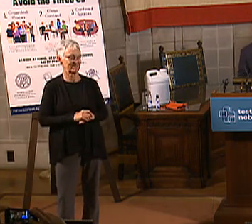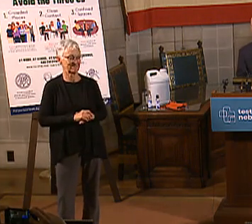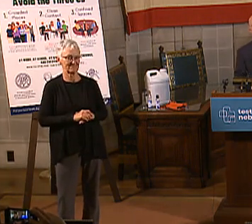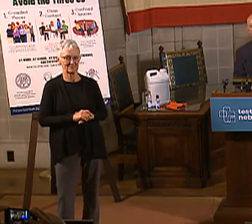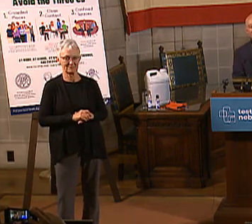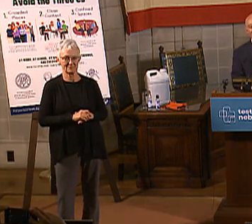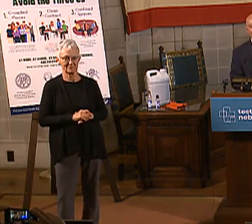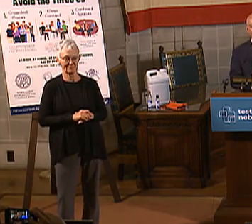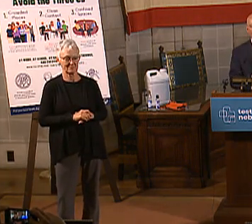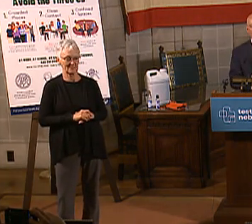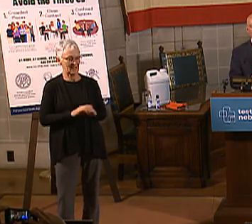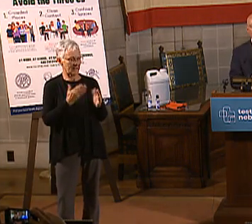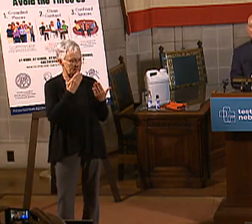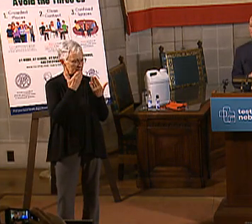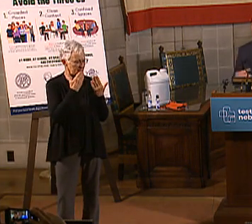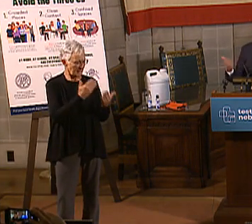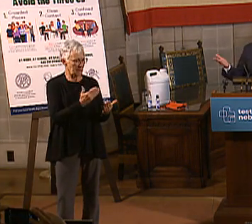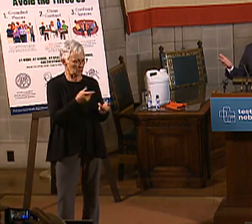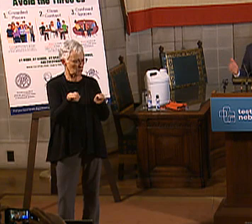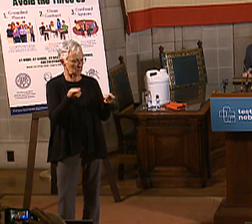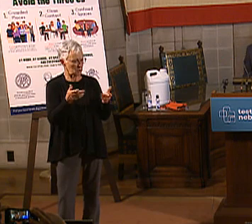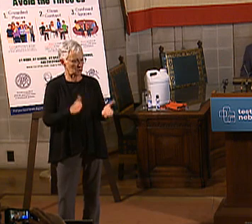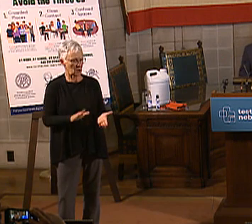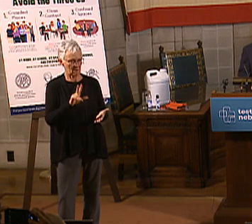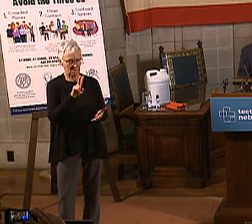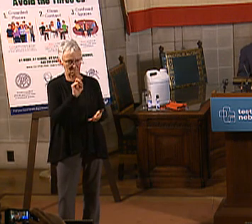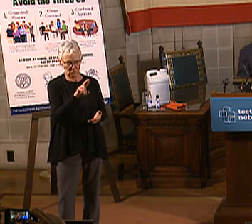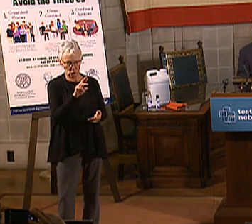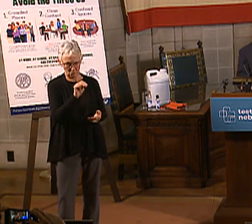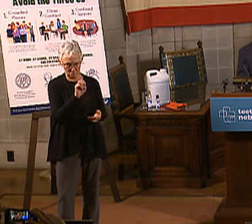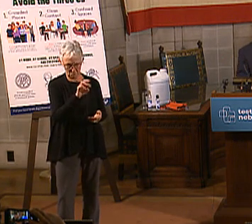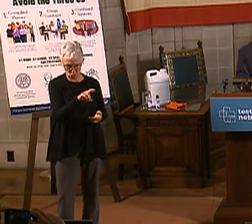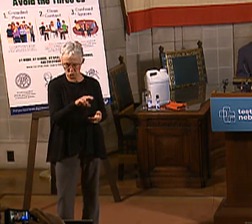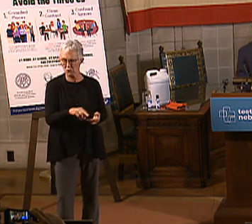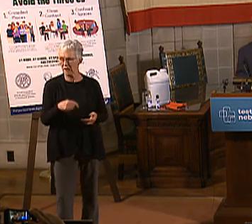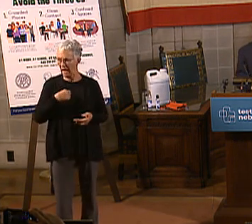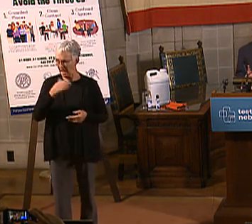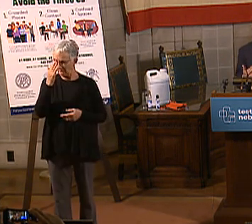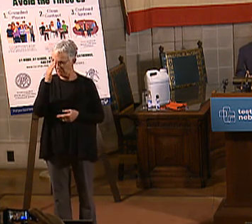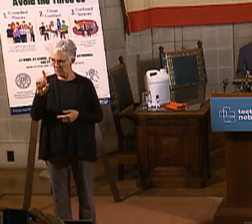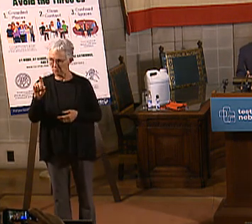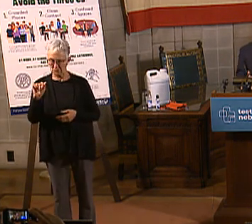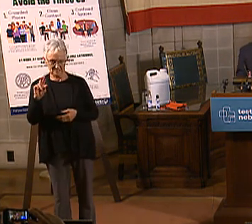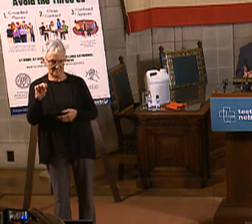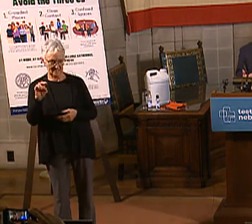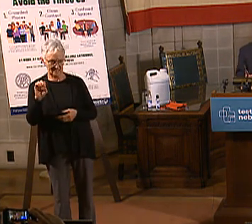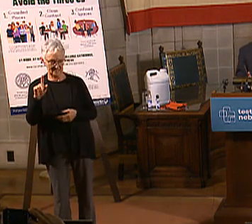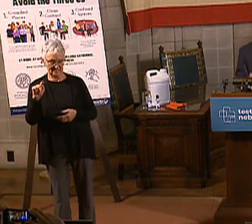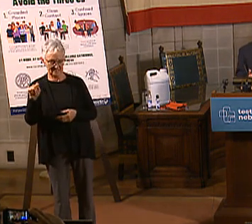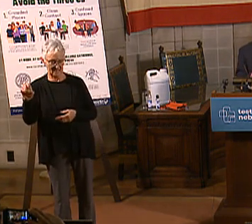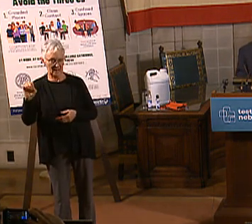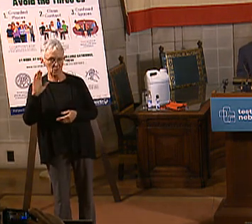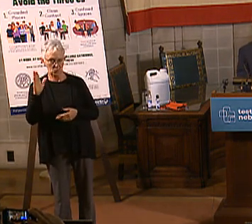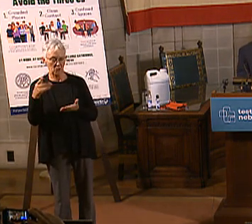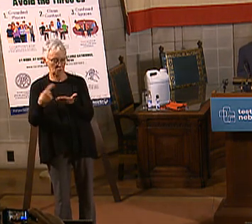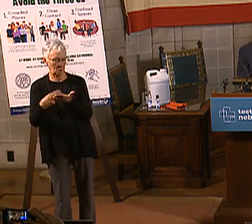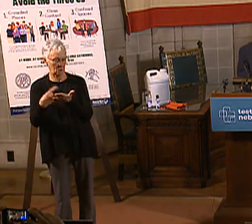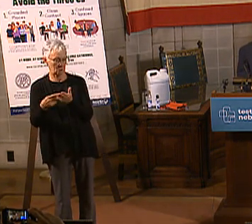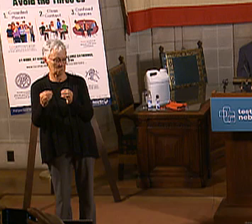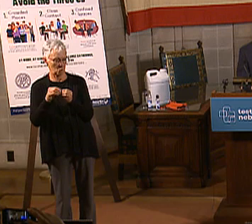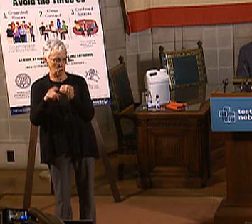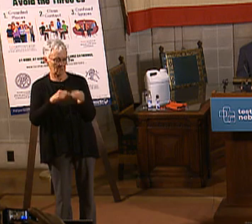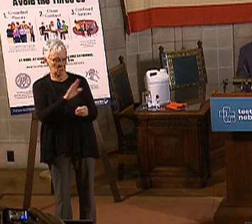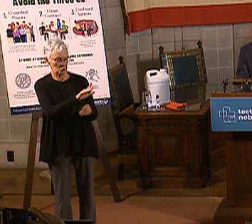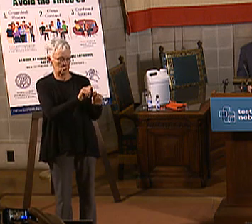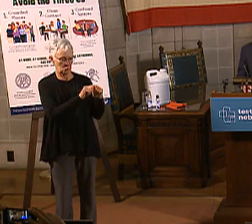Well, hey, Administrator Verma, thank you so much. I know Danette's planning on talking a little bit more about your team, but we could not have got this done without the great work of your team.